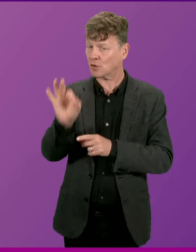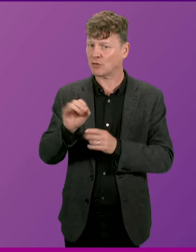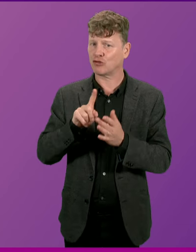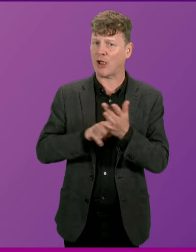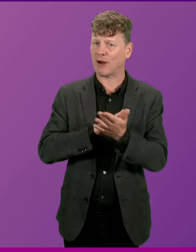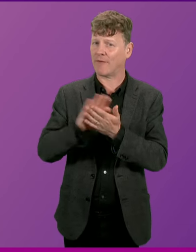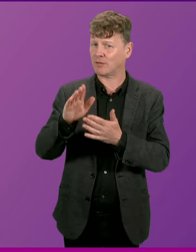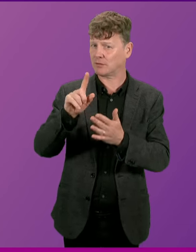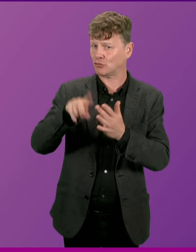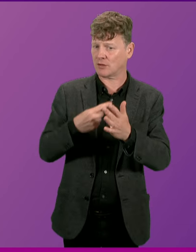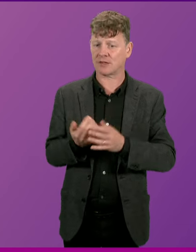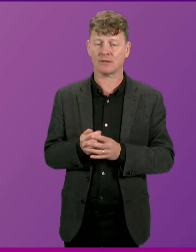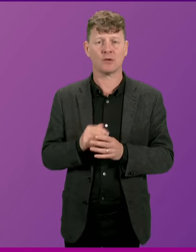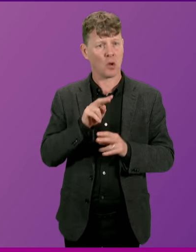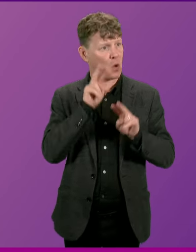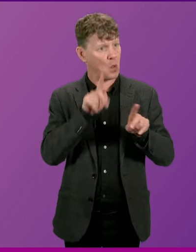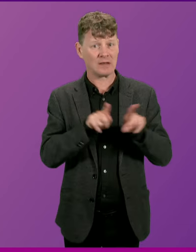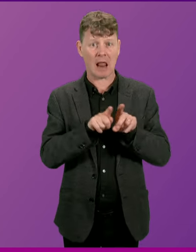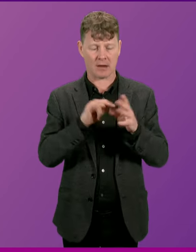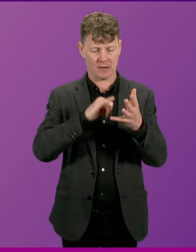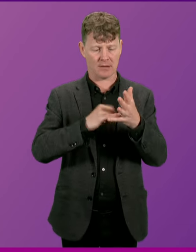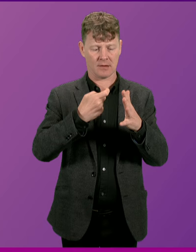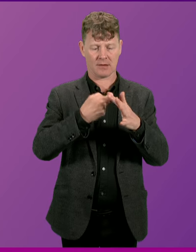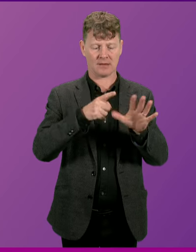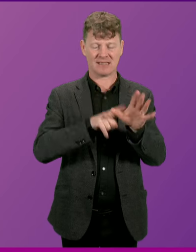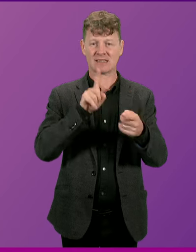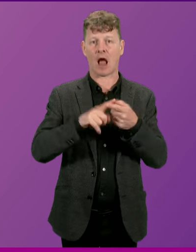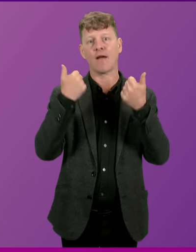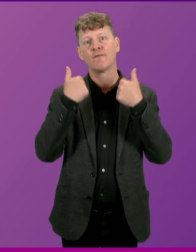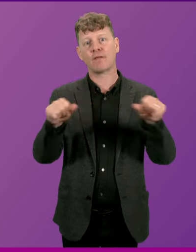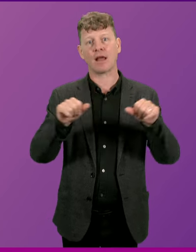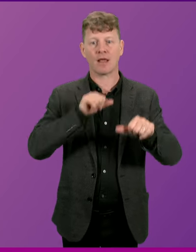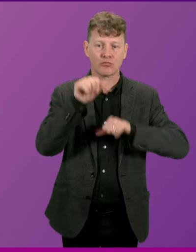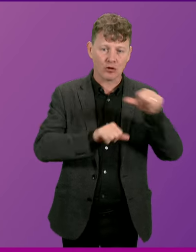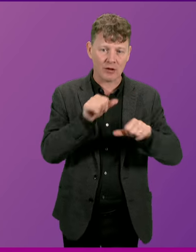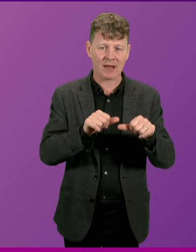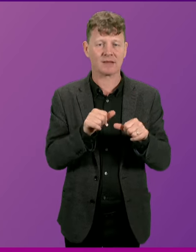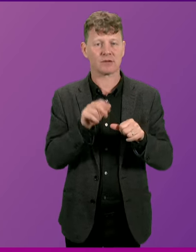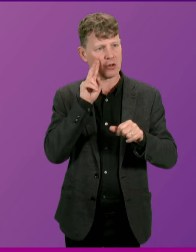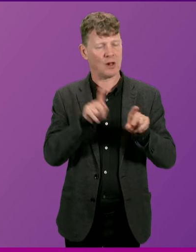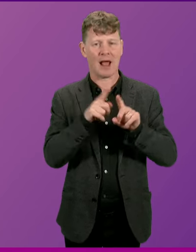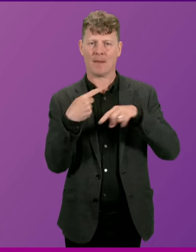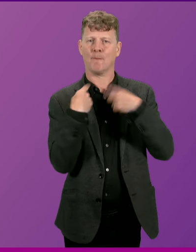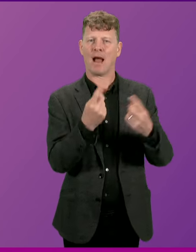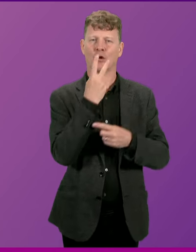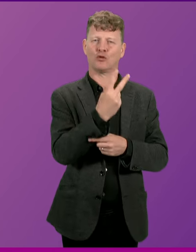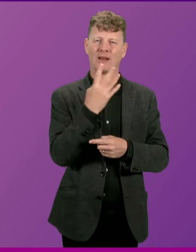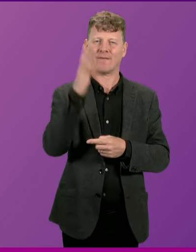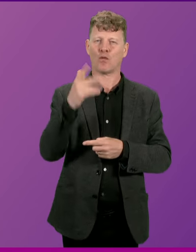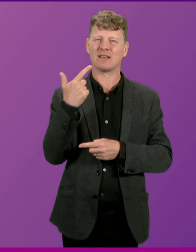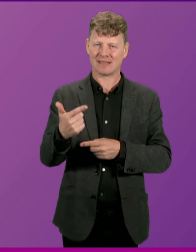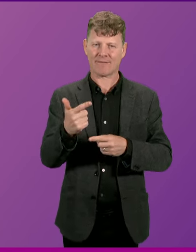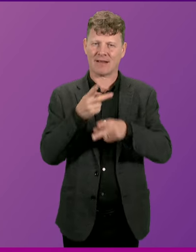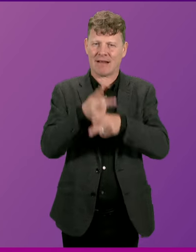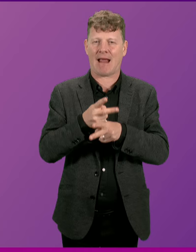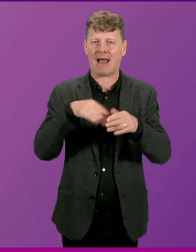Well, it seemed as though things might finally be progressing on Sky with NHS Highlands draft plan to restore 24-7 urgent care at Portree hospitals